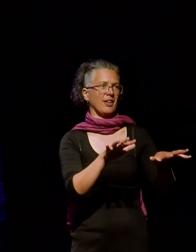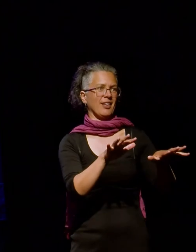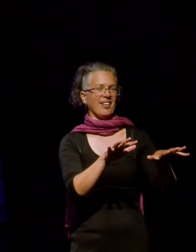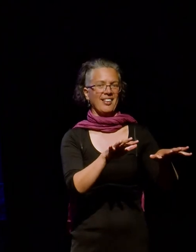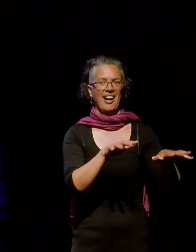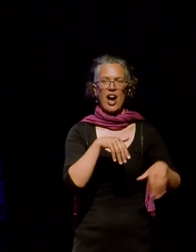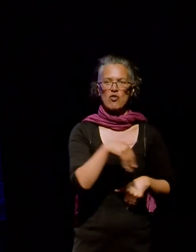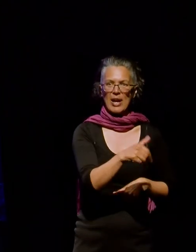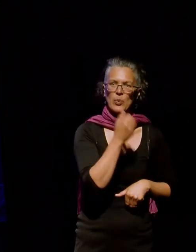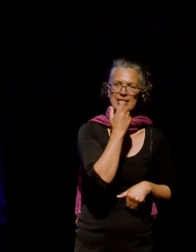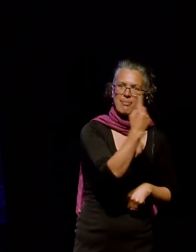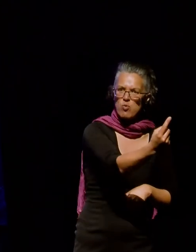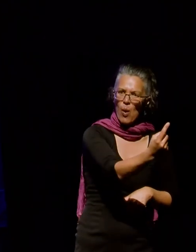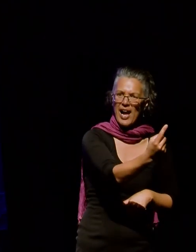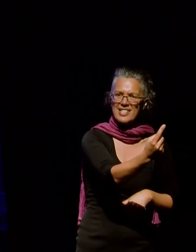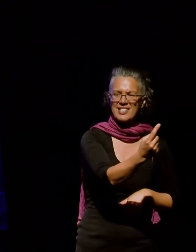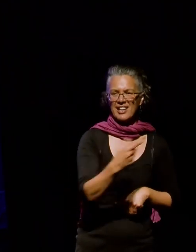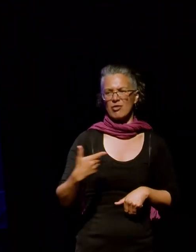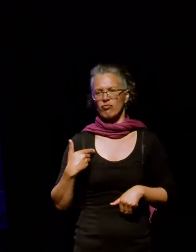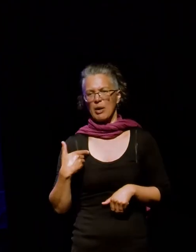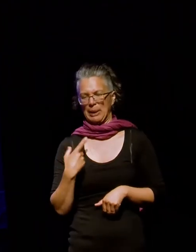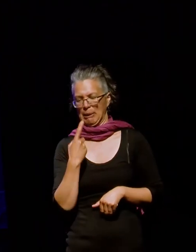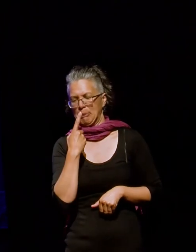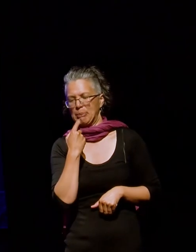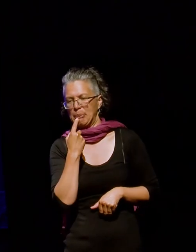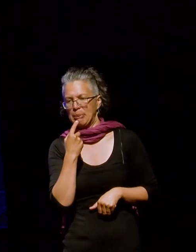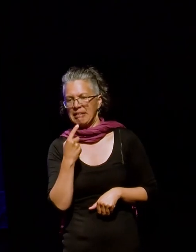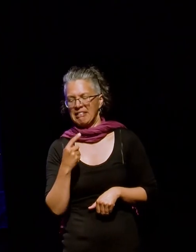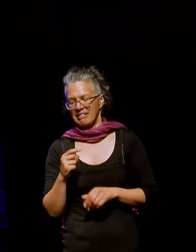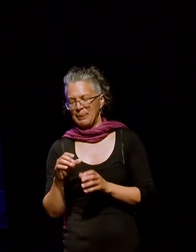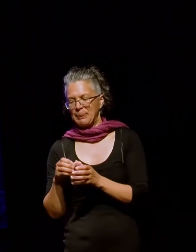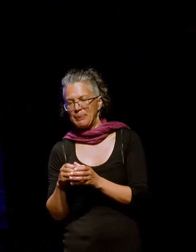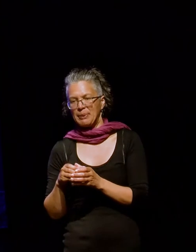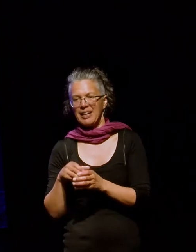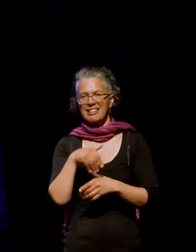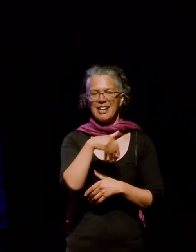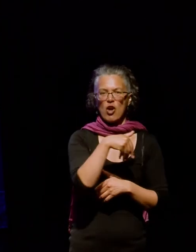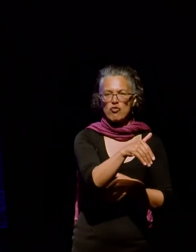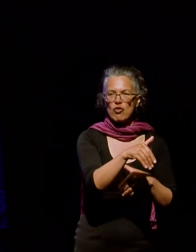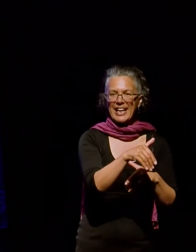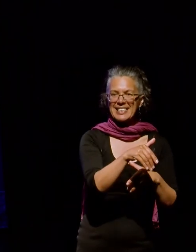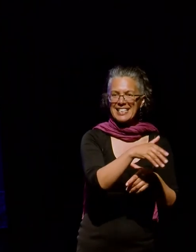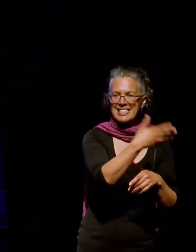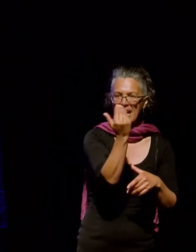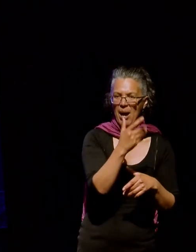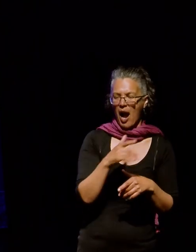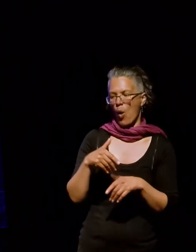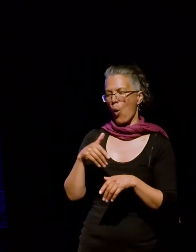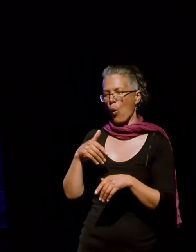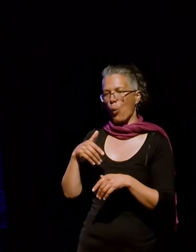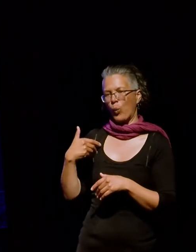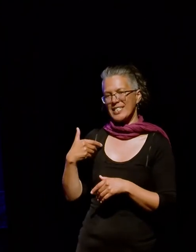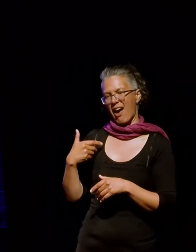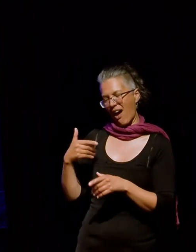our number one sport. Rugby was still just a piddling little pastime that cricketers did in winter. So having the Melbourne Cricket